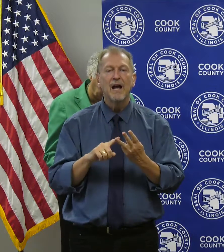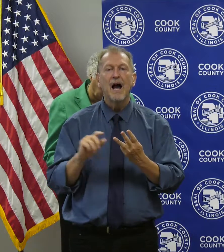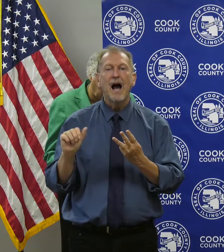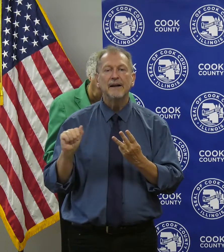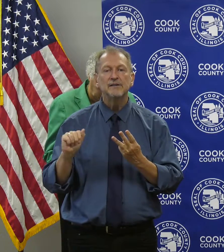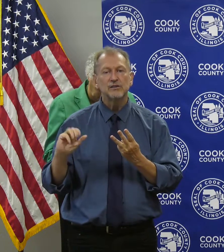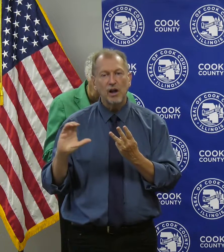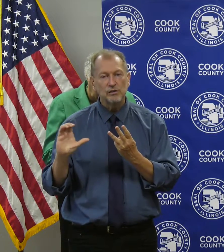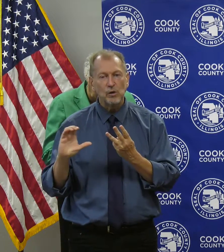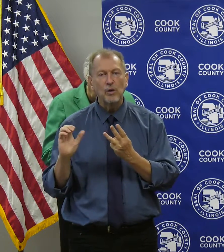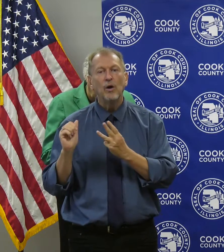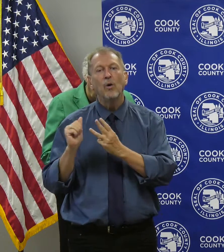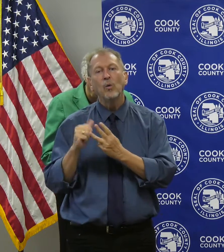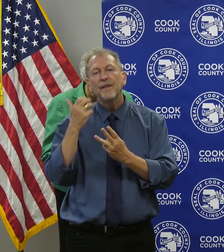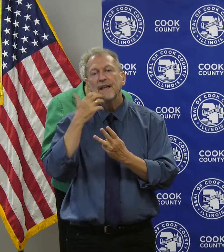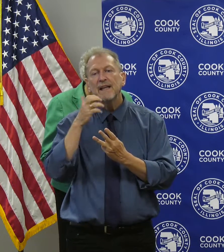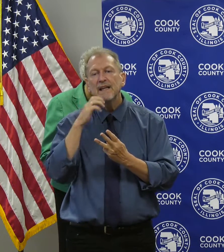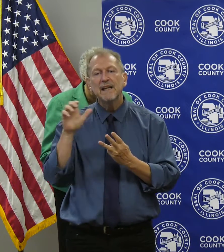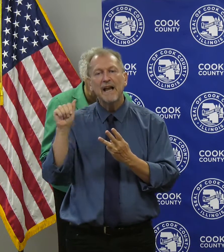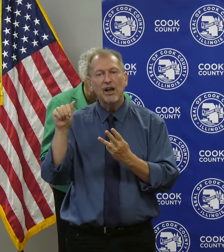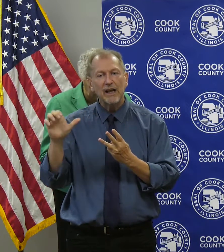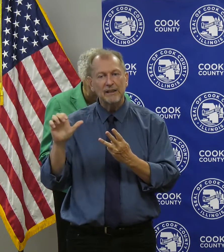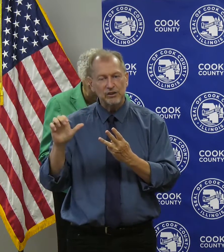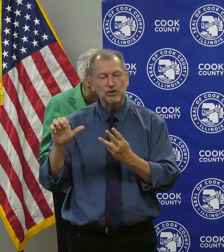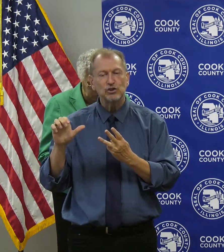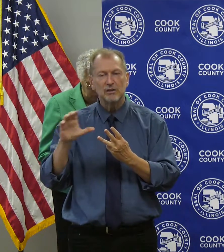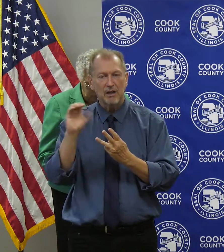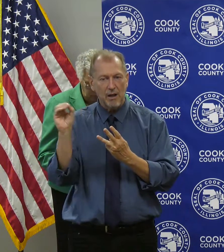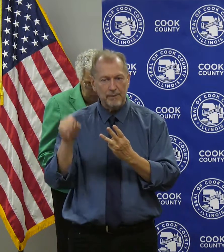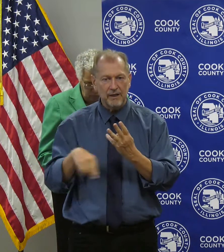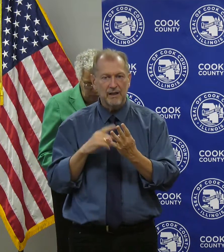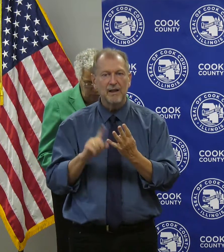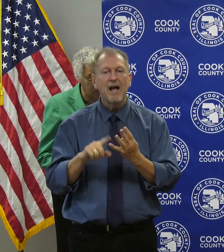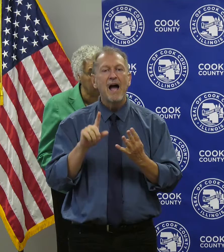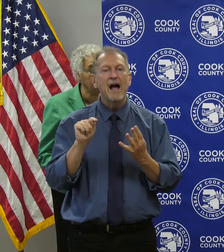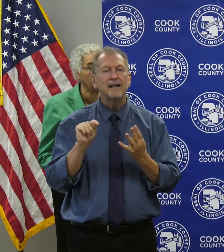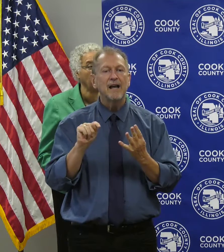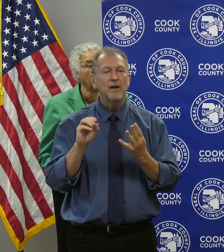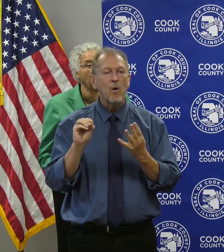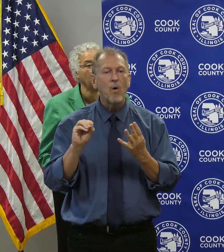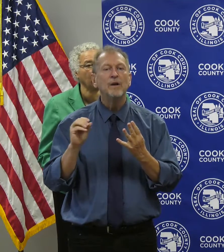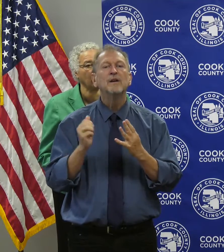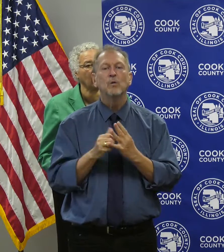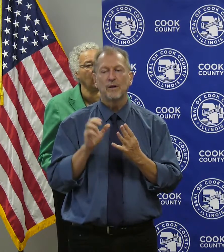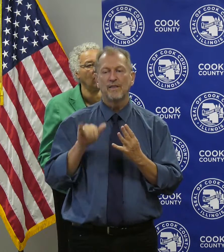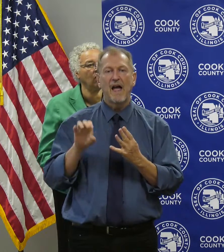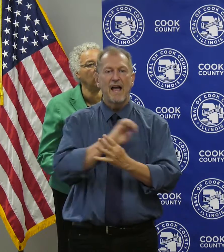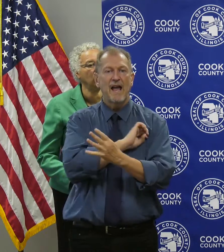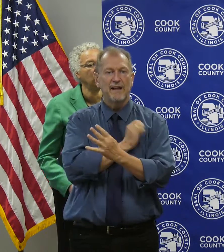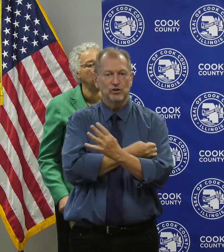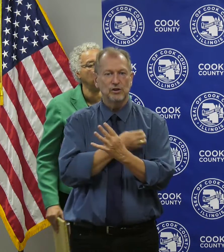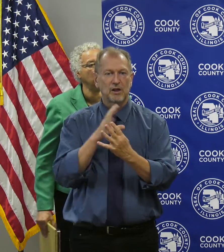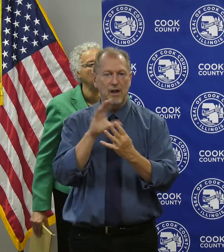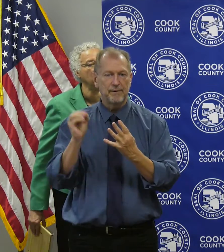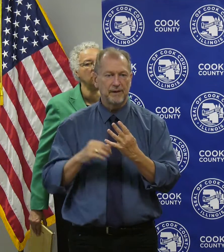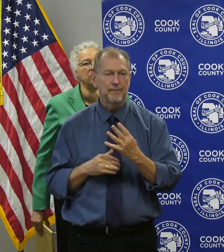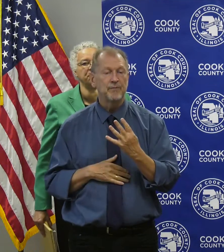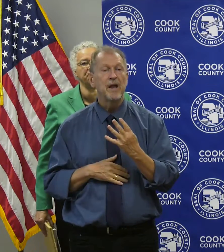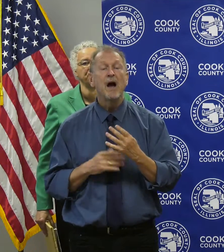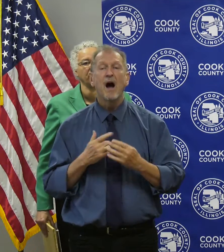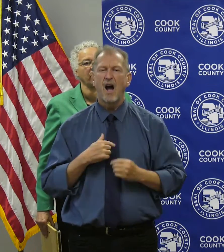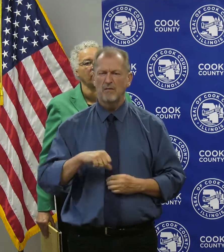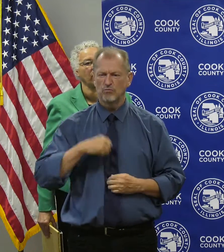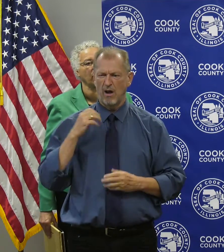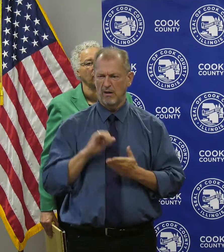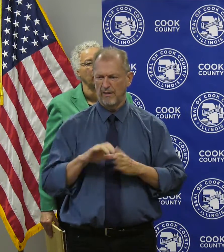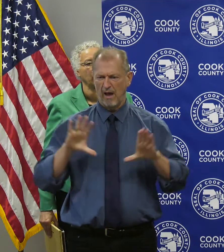Angelo Constantinitis, with Delta Heating, Air Conditioning, and Refrigeration. And Ted Owen, with Owen Energy Solutions. I am proud to be a part